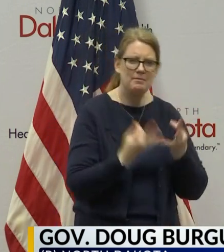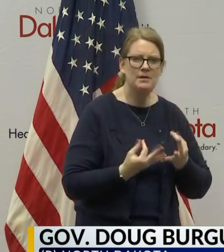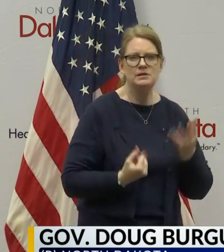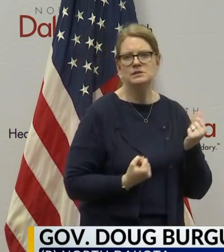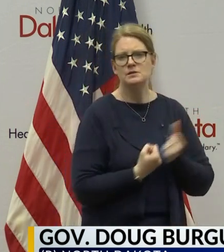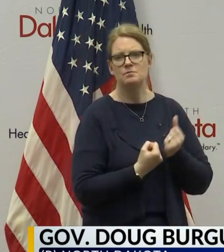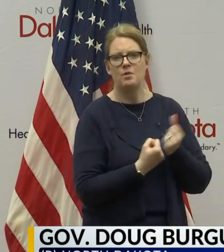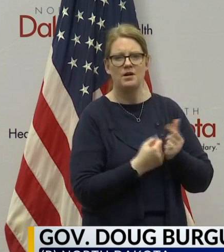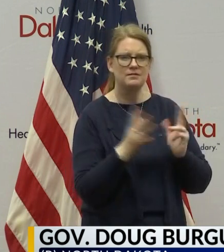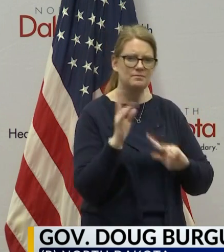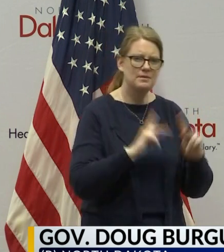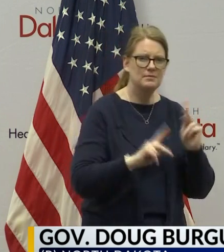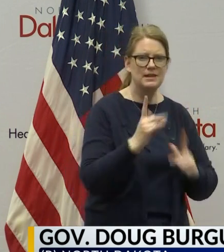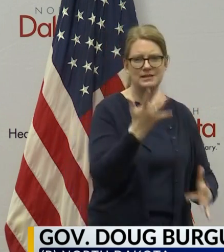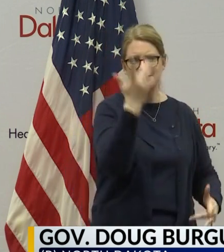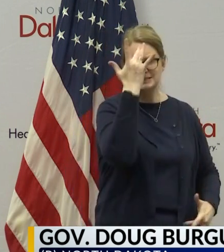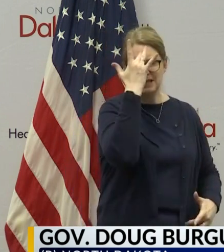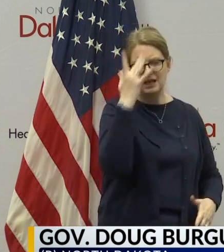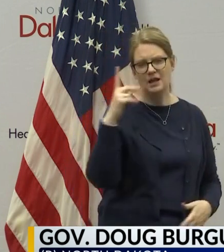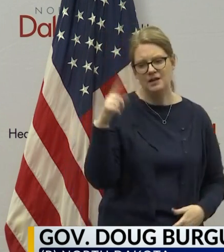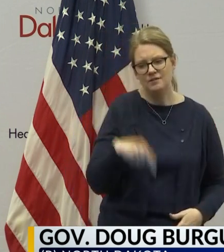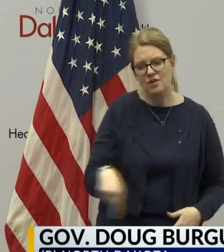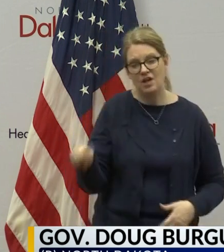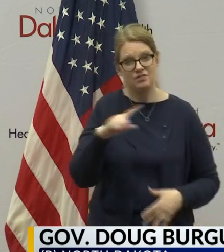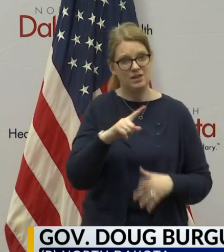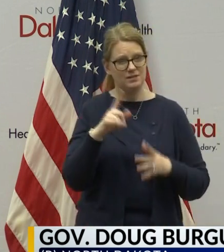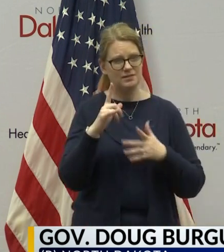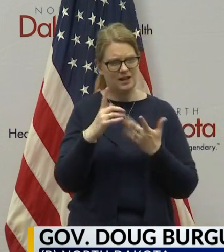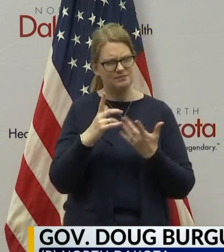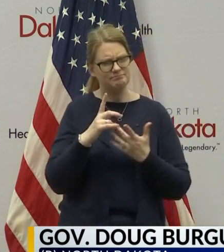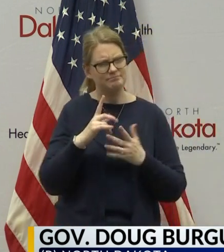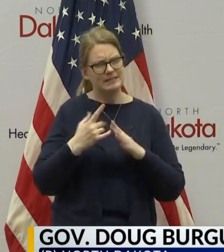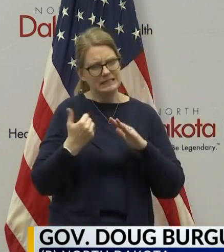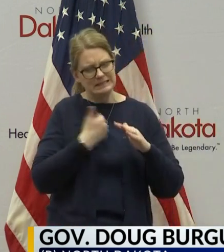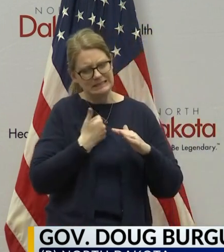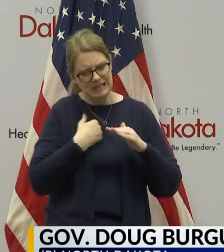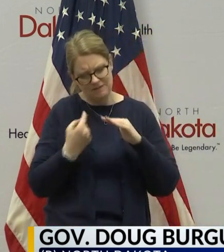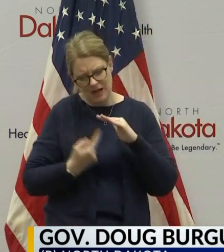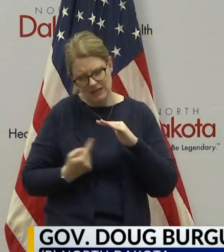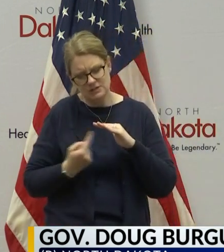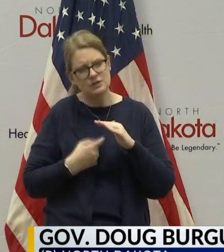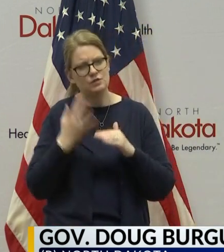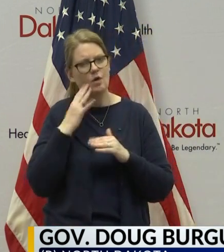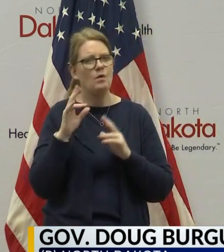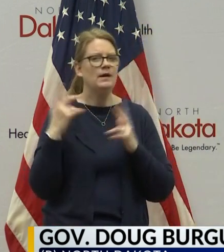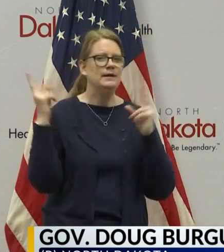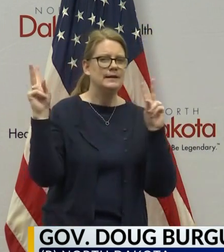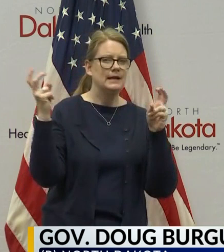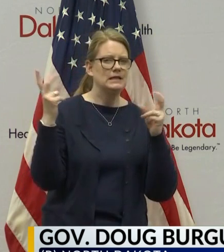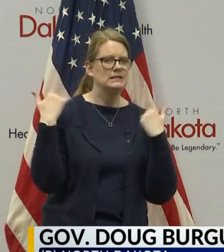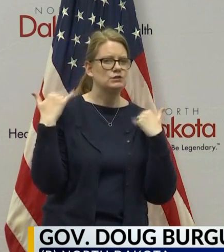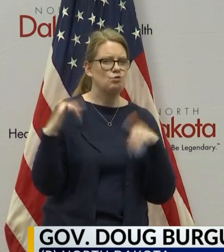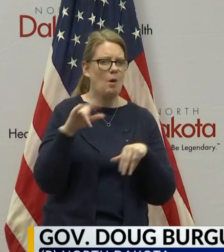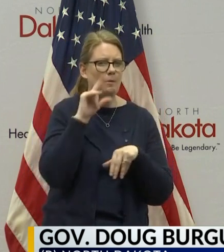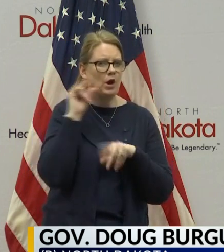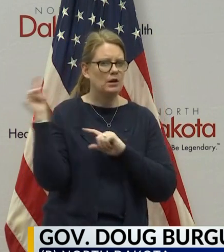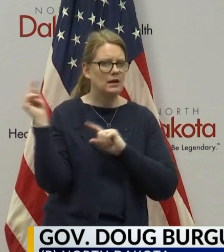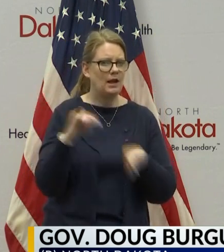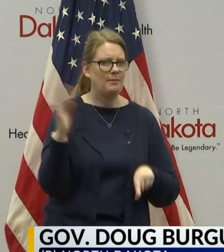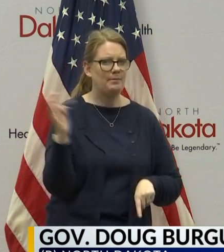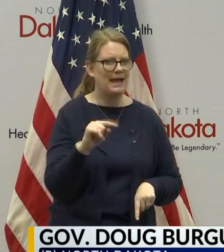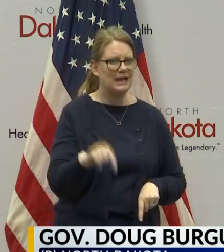supporting people that are sick, and for all of you that are self-isolating, whether you're a snowbird coming back to North Dakota or whether you're